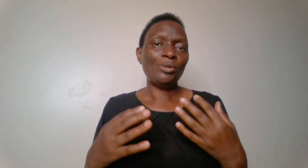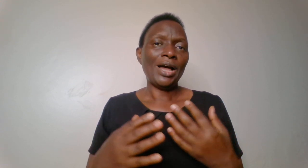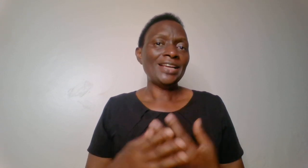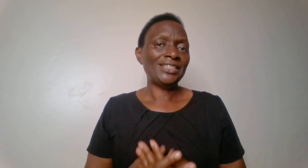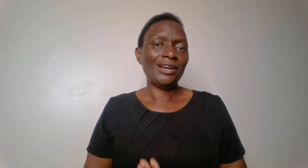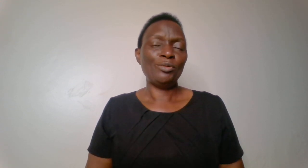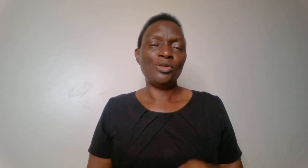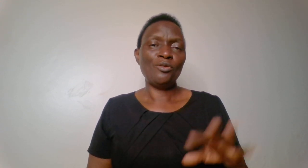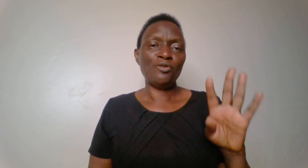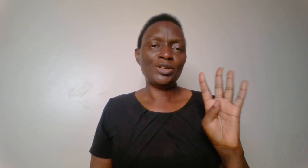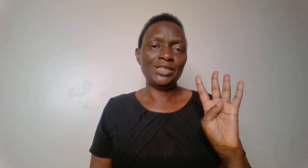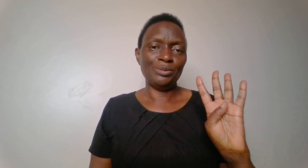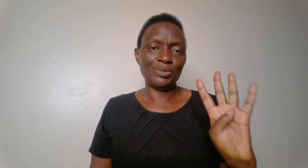I share with you four tips.